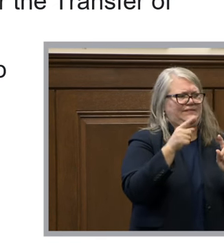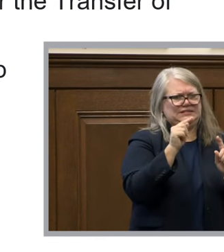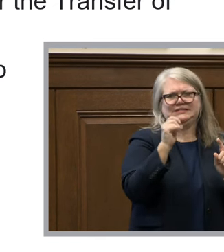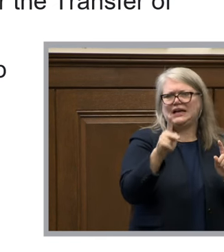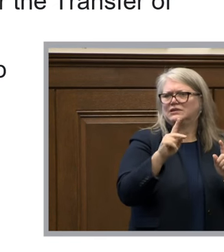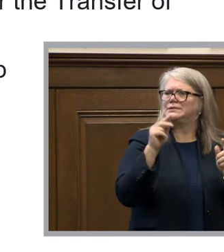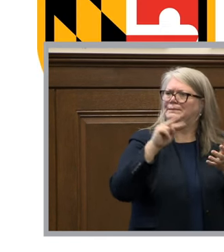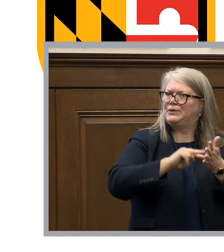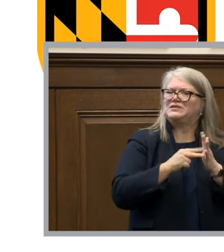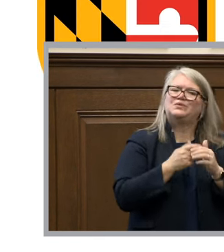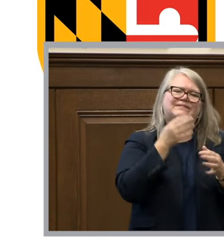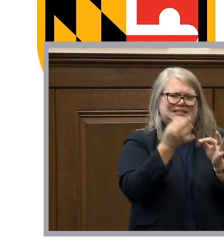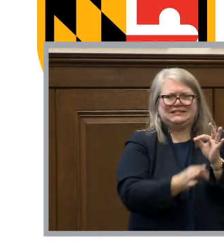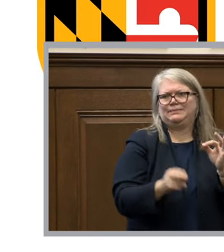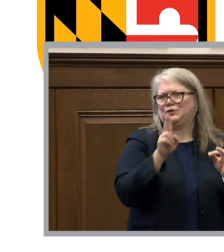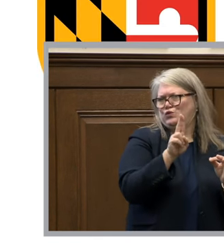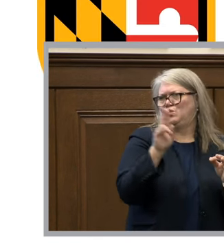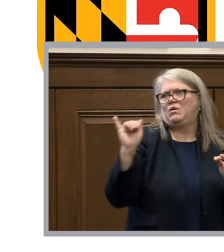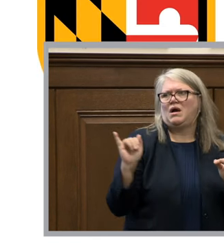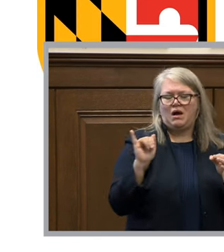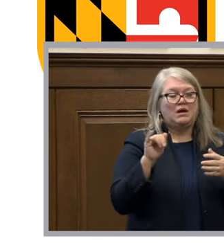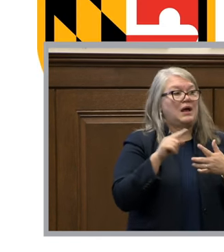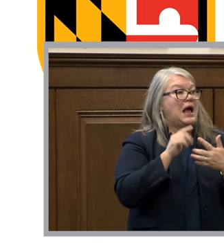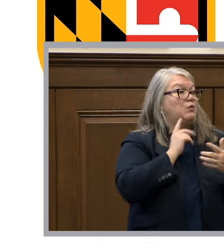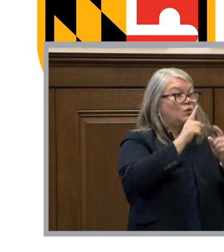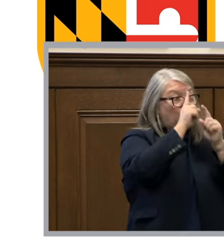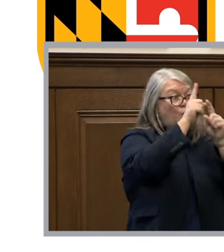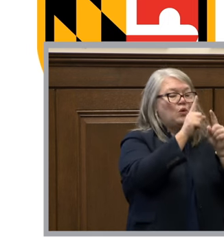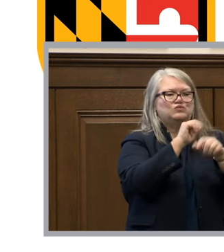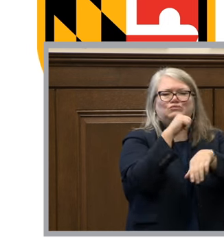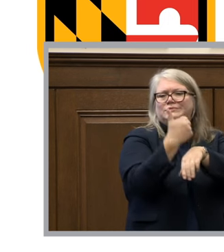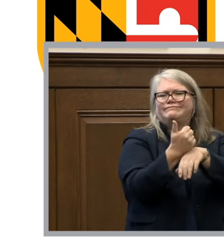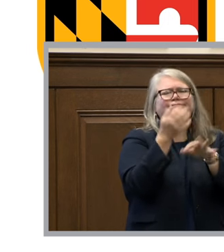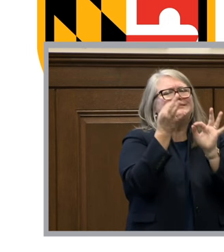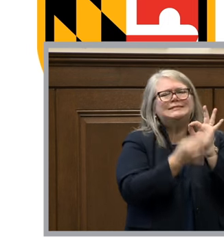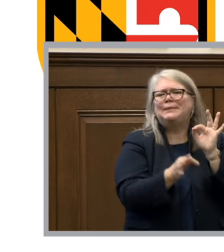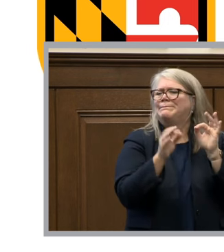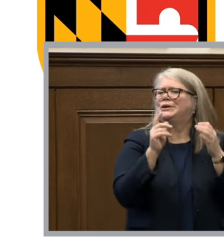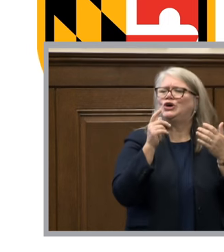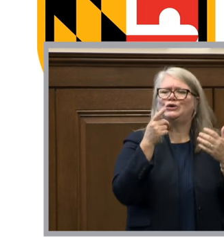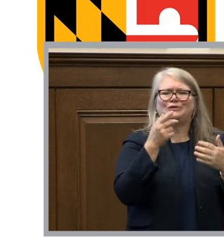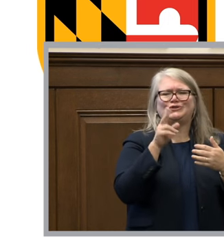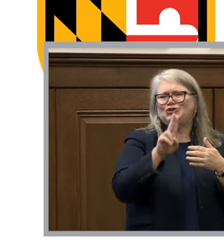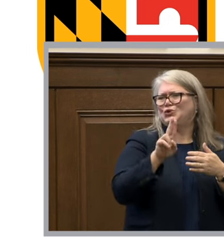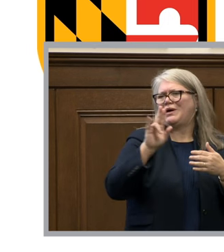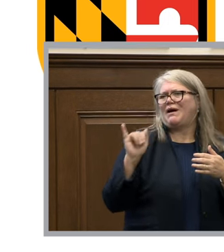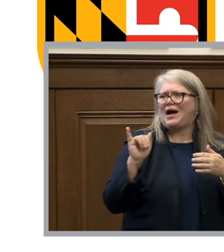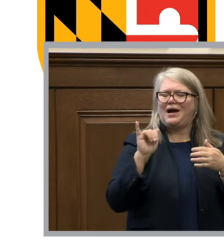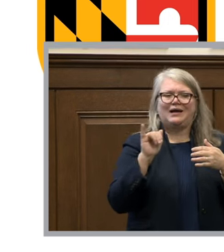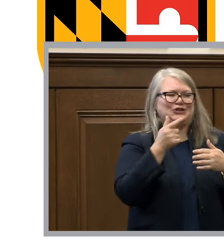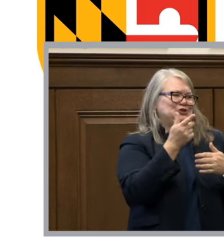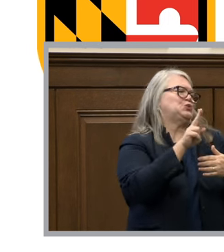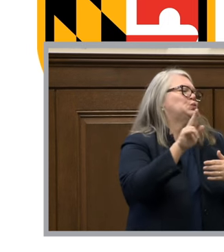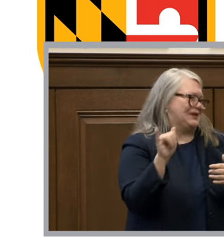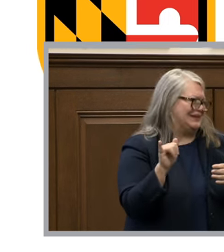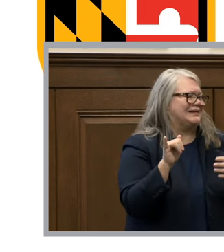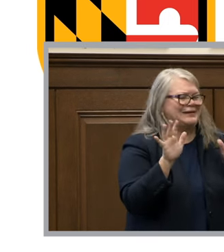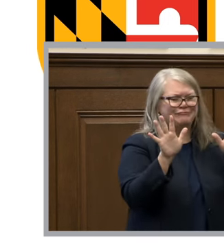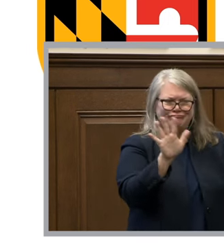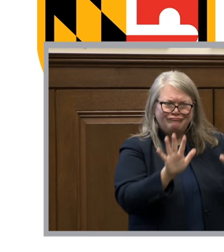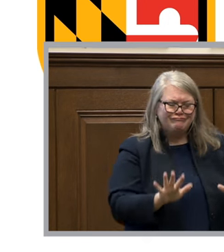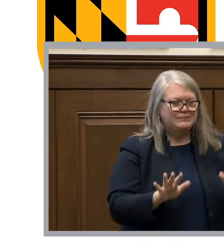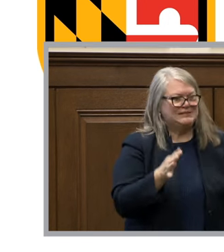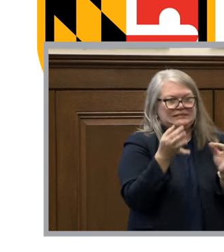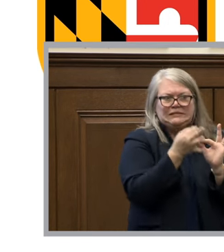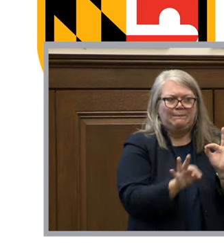with a simple interface our goal was to develop a simple simple graphical user interface or gui and